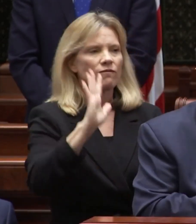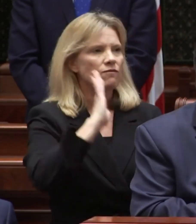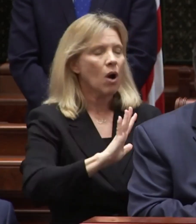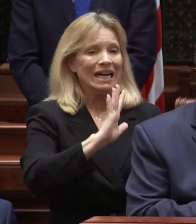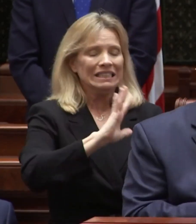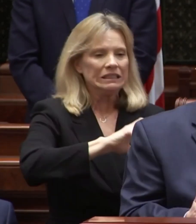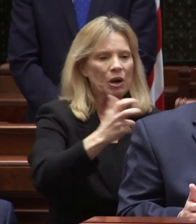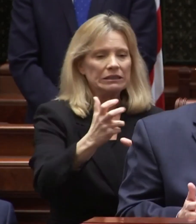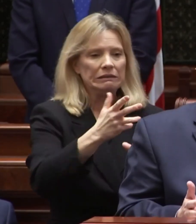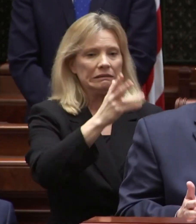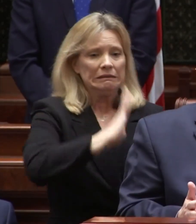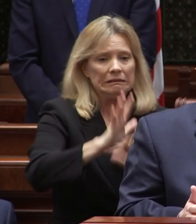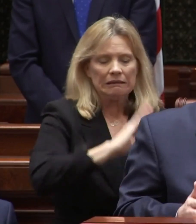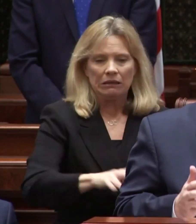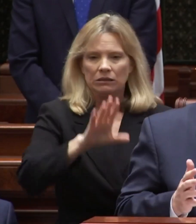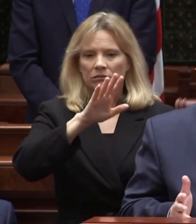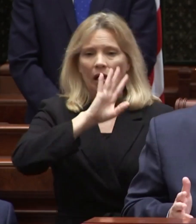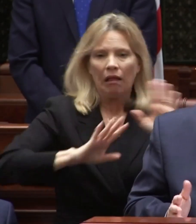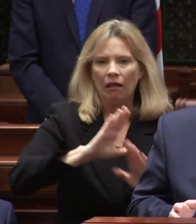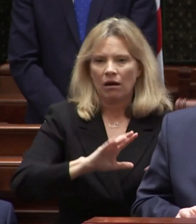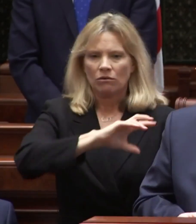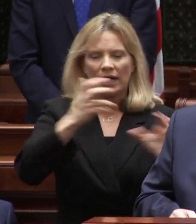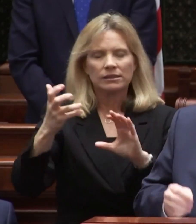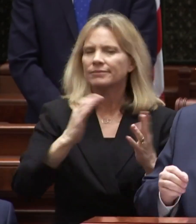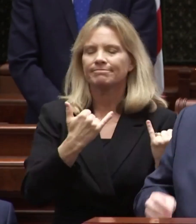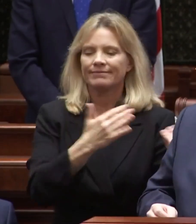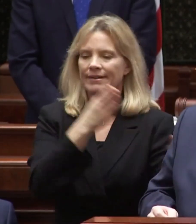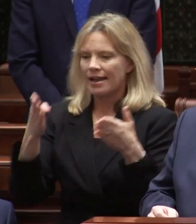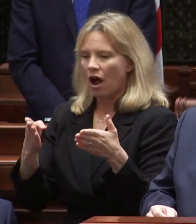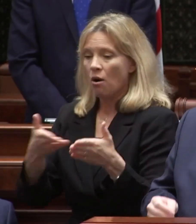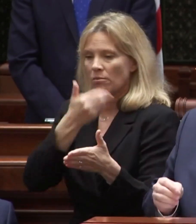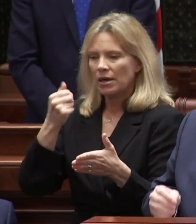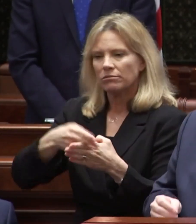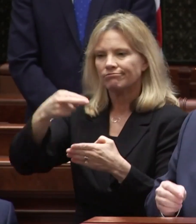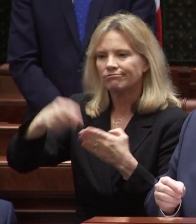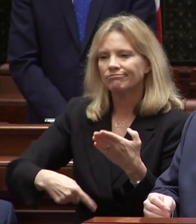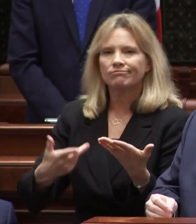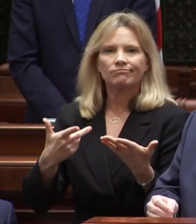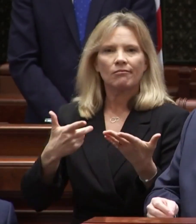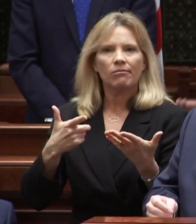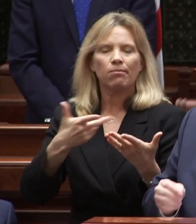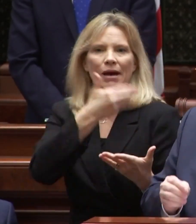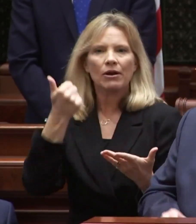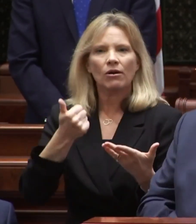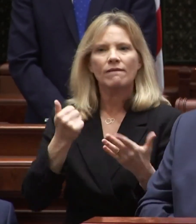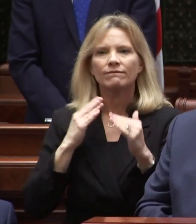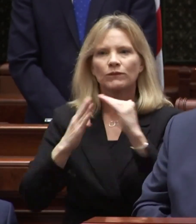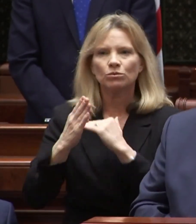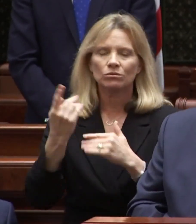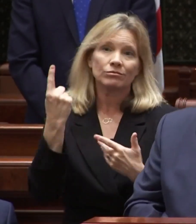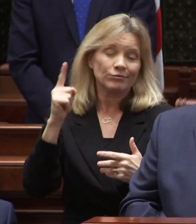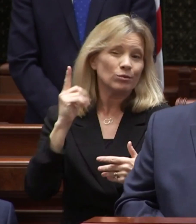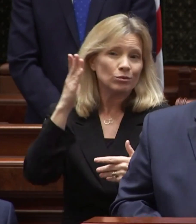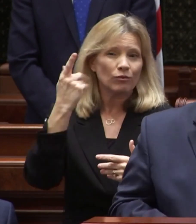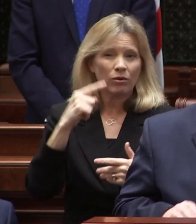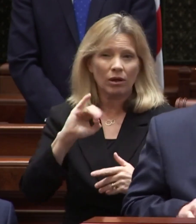of lurching from crisis to crisis and instead is producing better outcomes in a brighter future for illinois